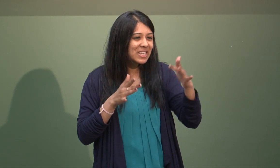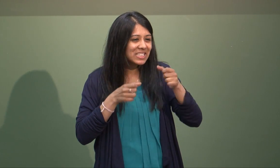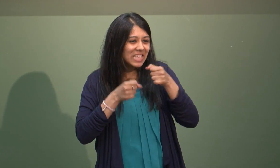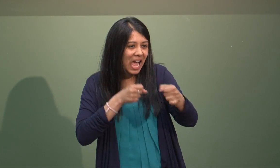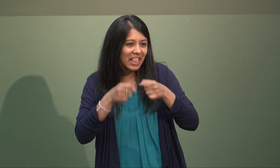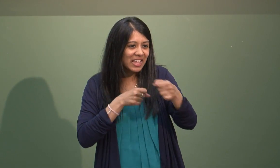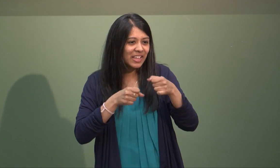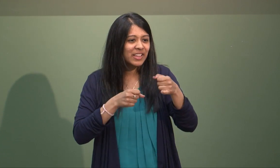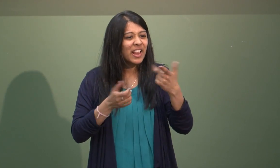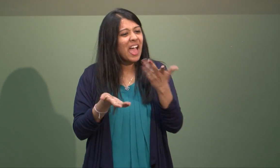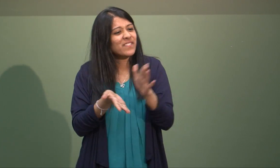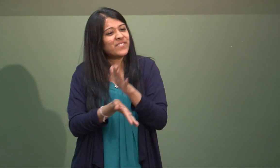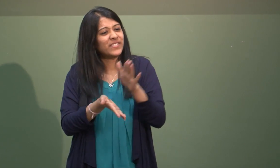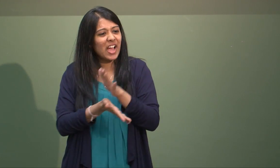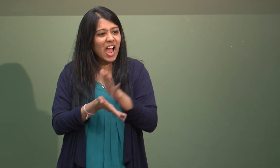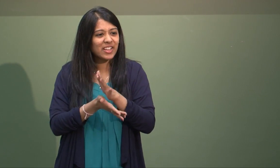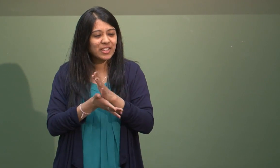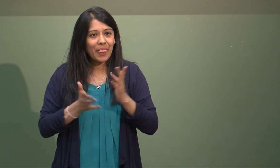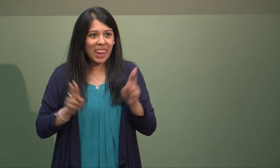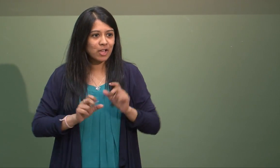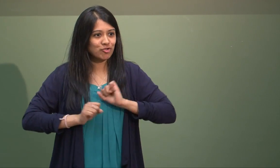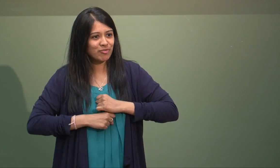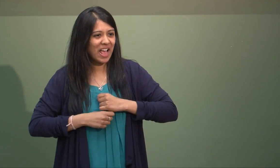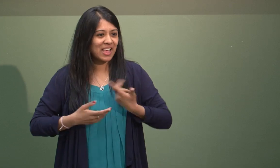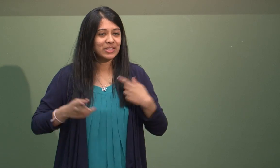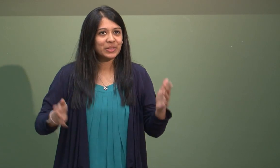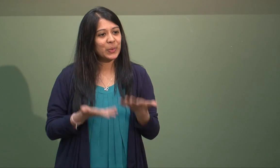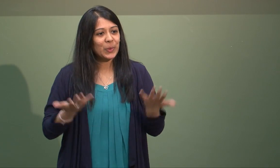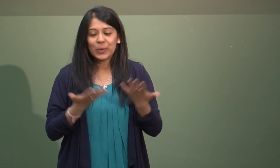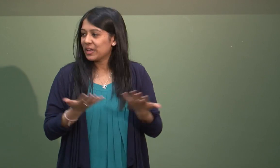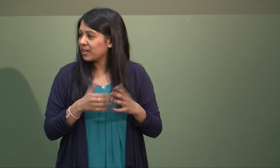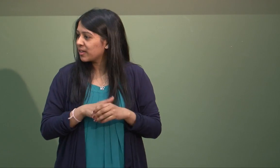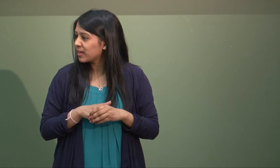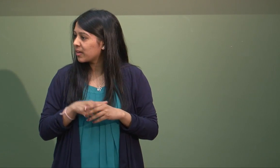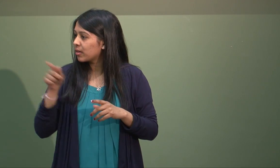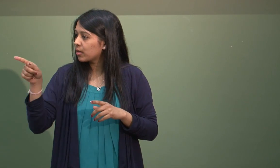as well. So I was able to do fun activities with the children and let go of my stress.